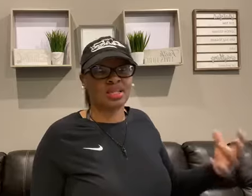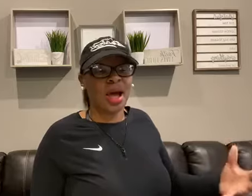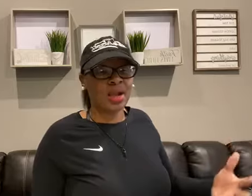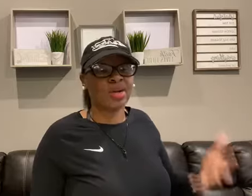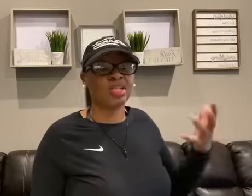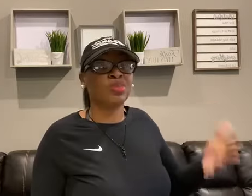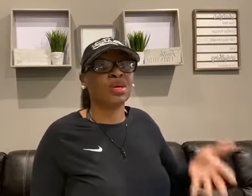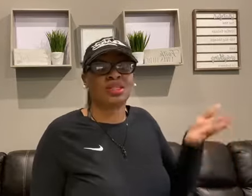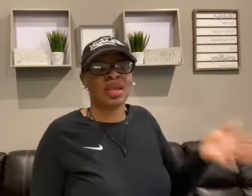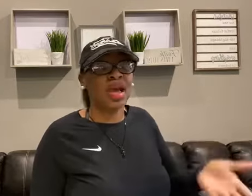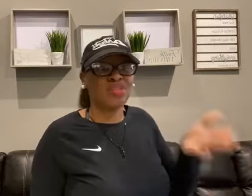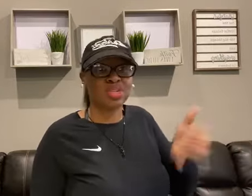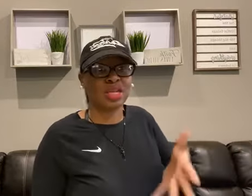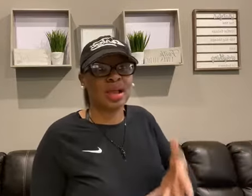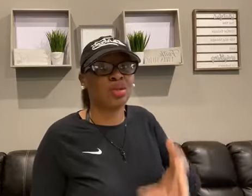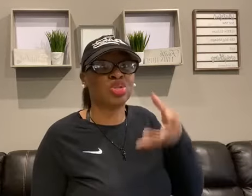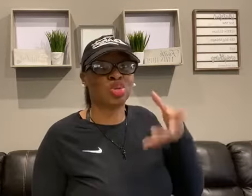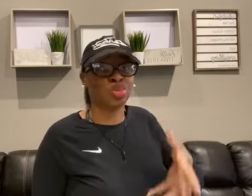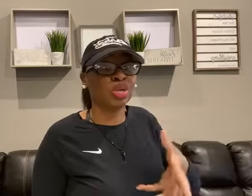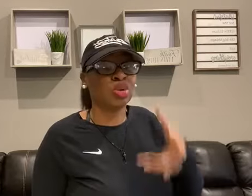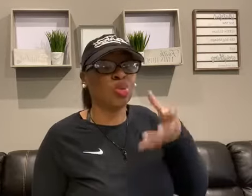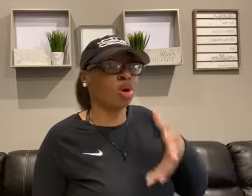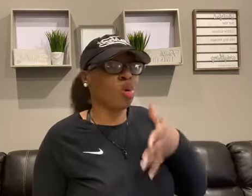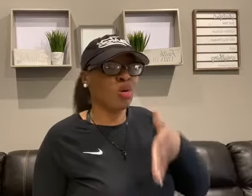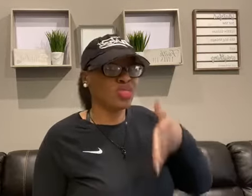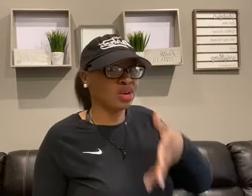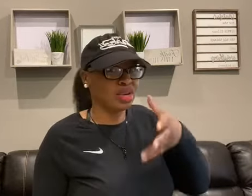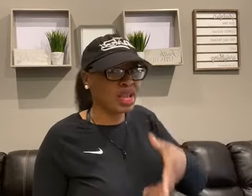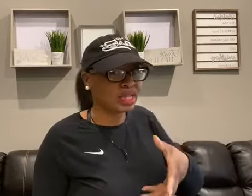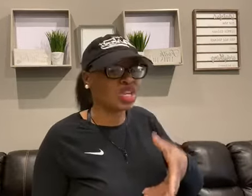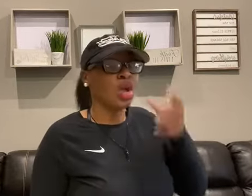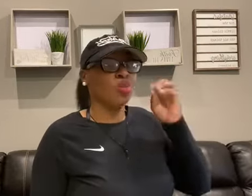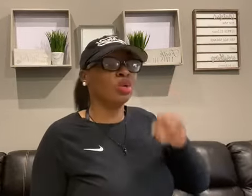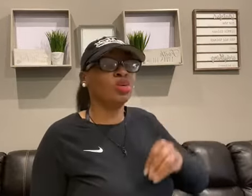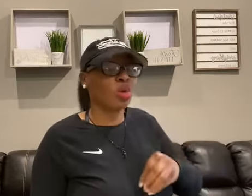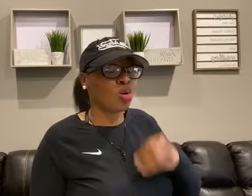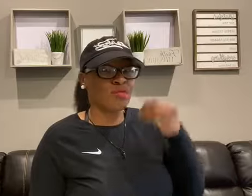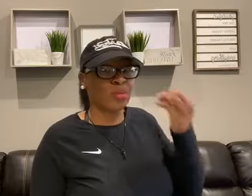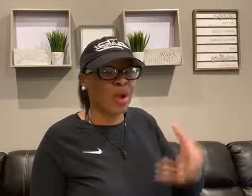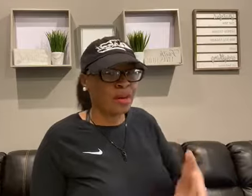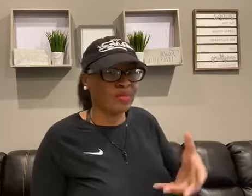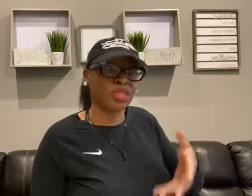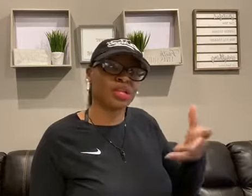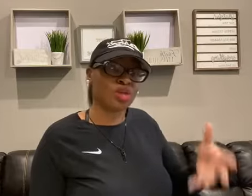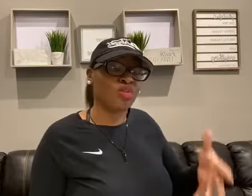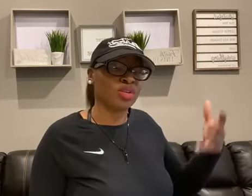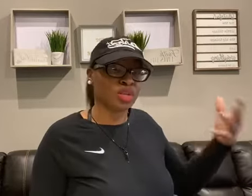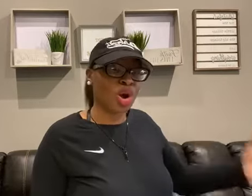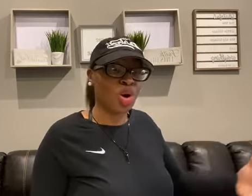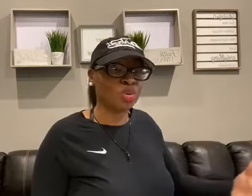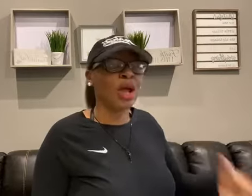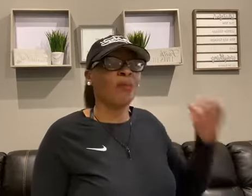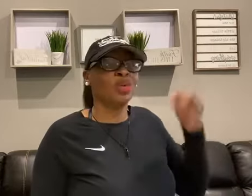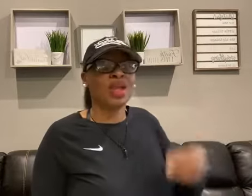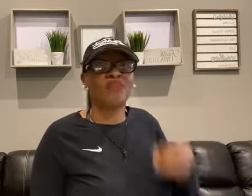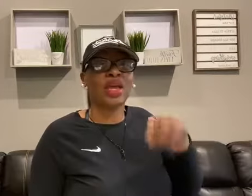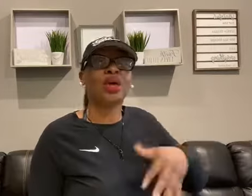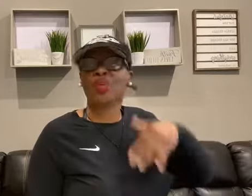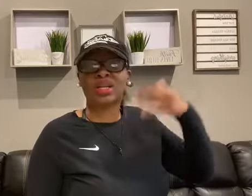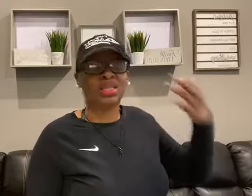desire. And it's because they haven't sat down to really work on their niche, really work on the problems that they solve as a coach. But yet they don't want